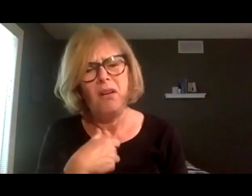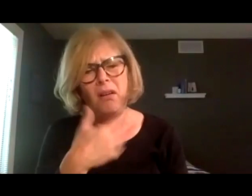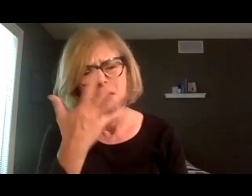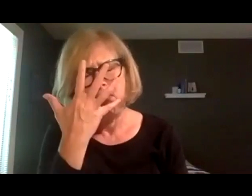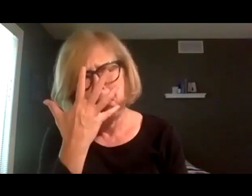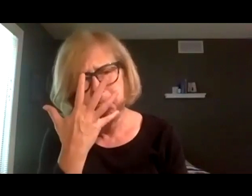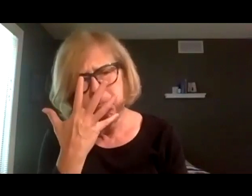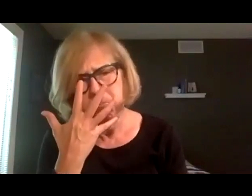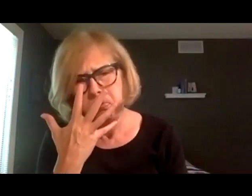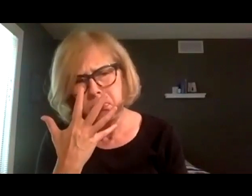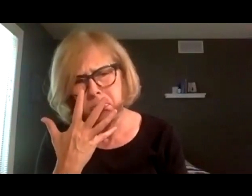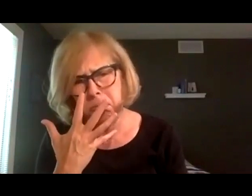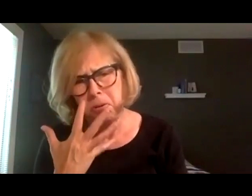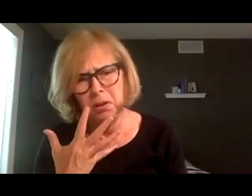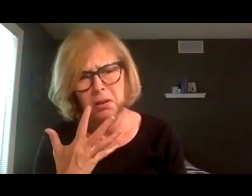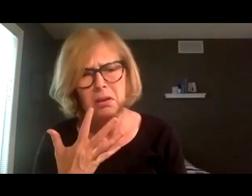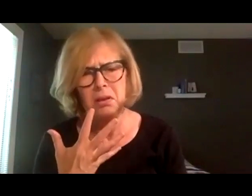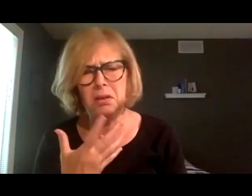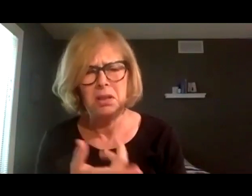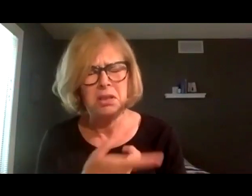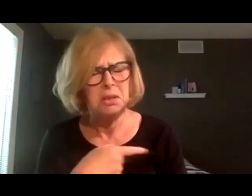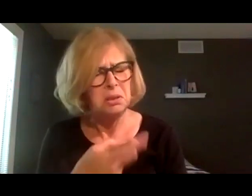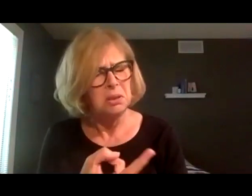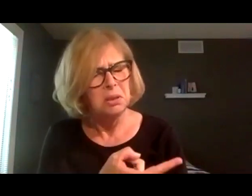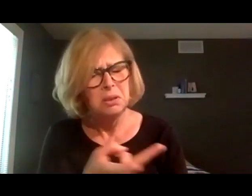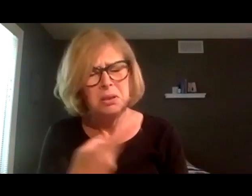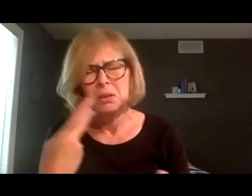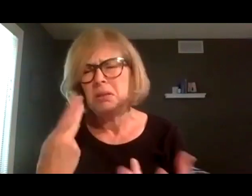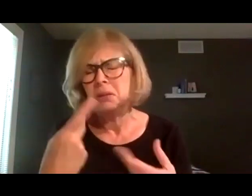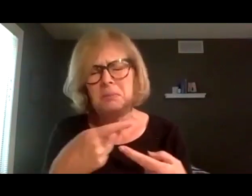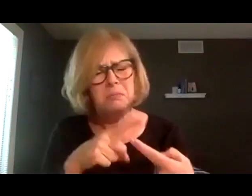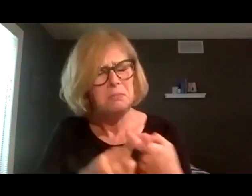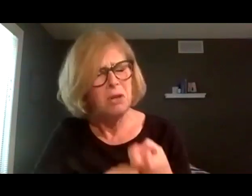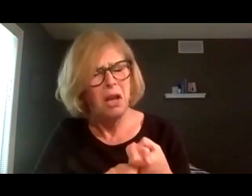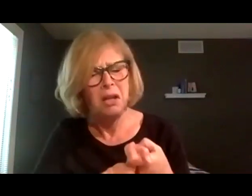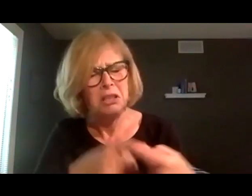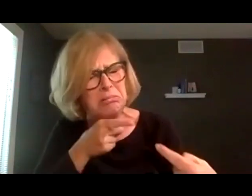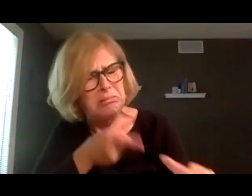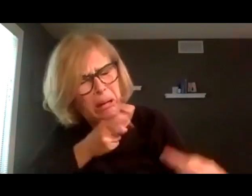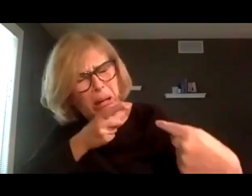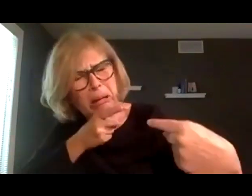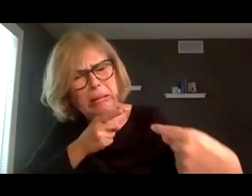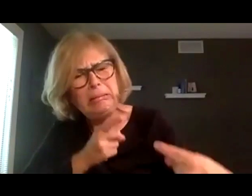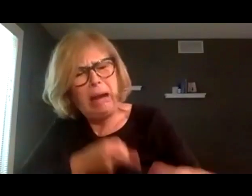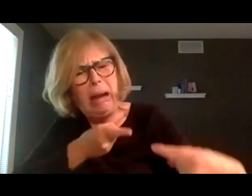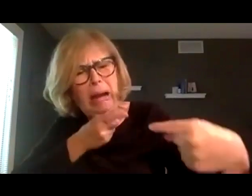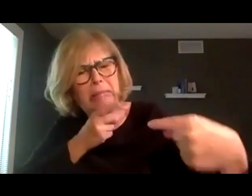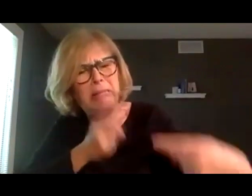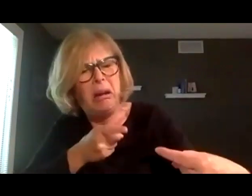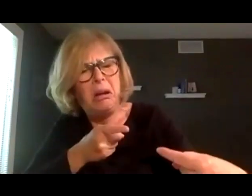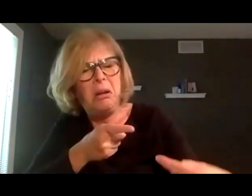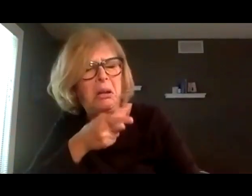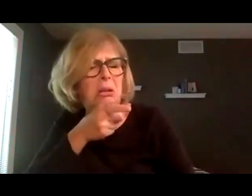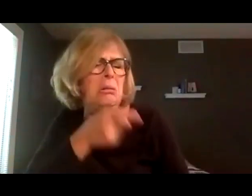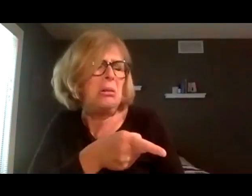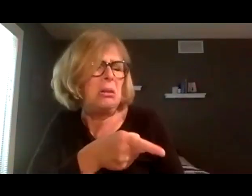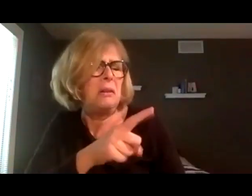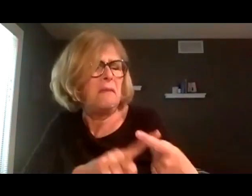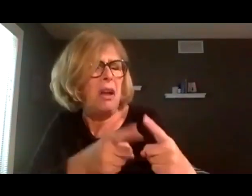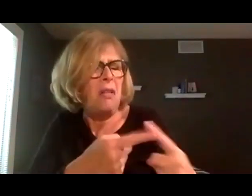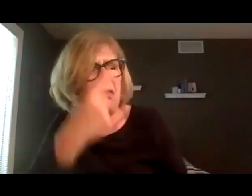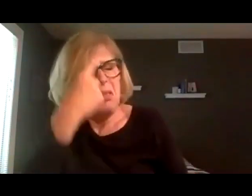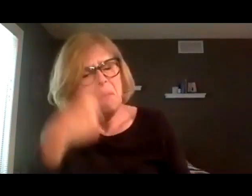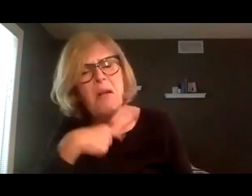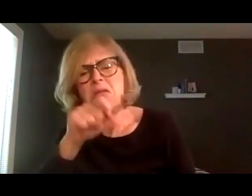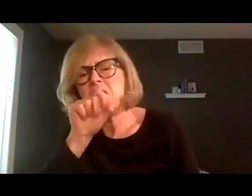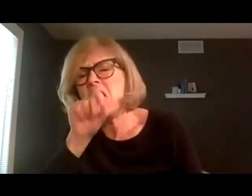there's a frown on my face and it's been there all day my best friend and I had a really big